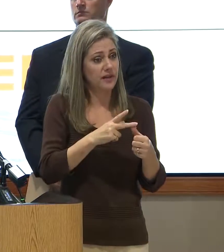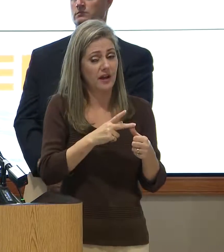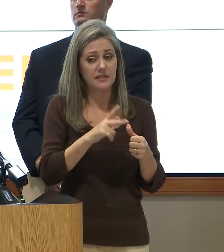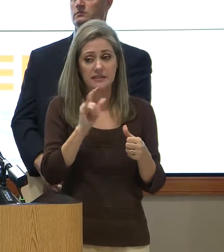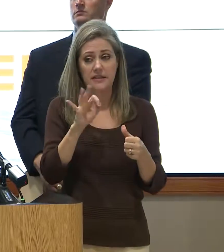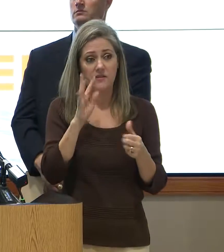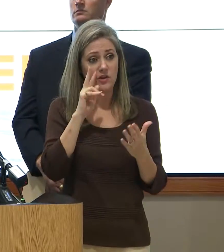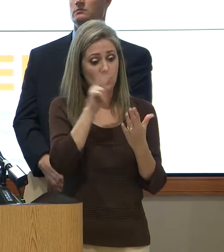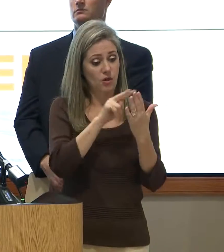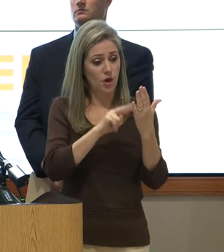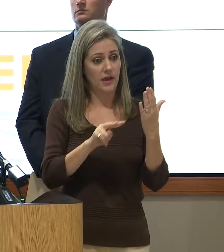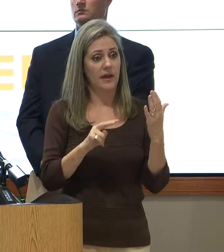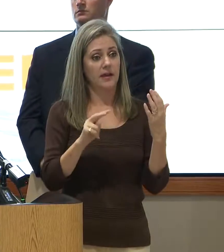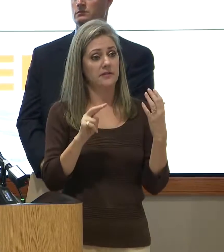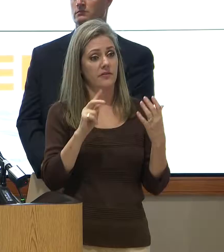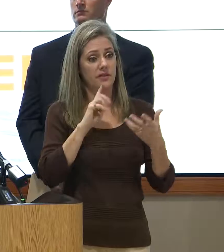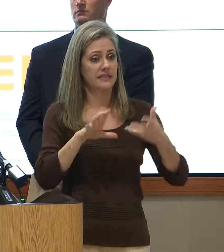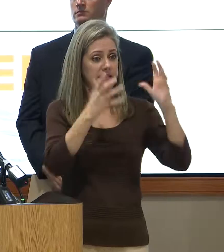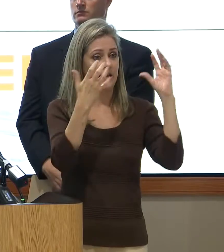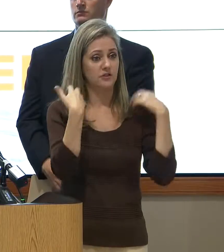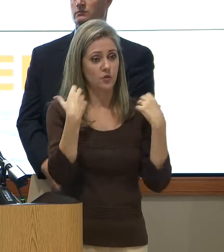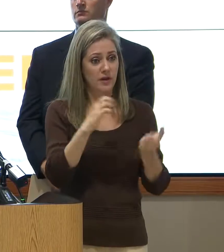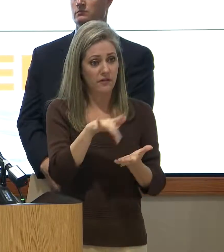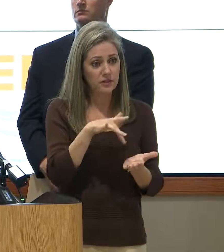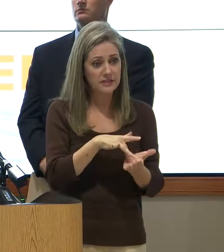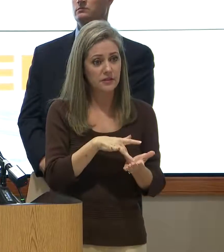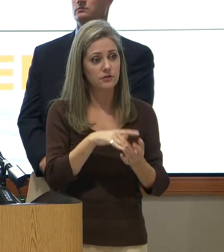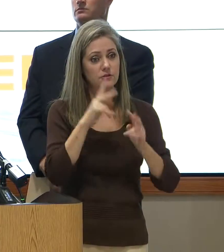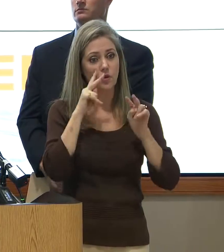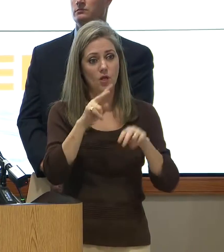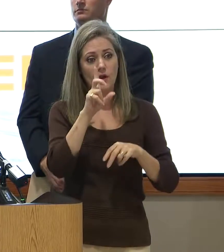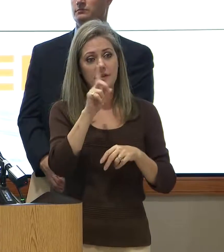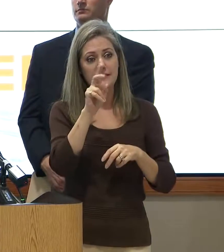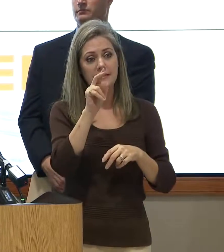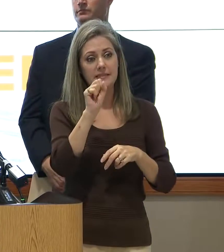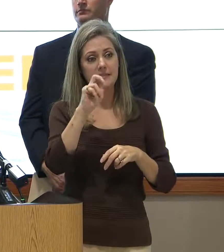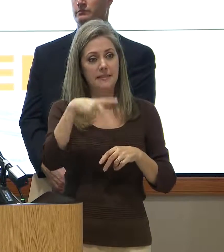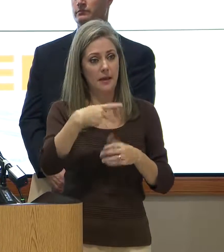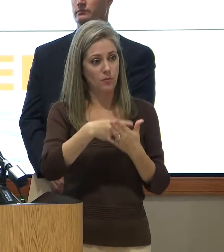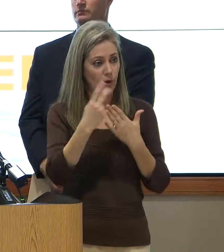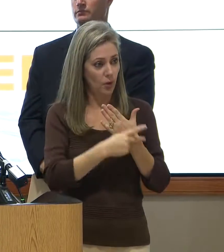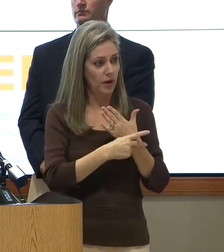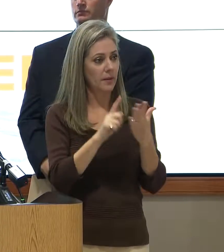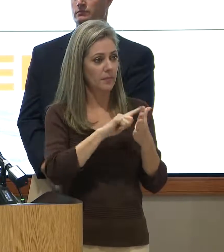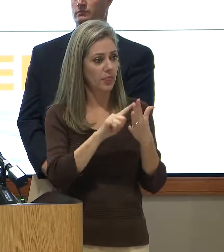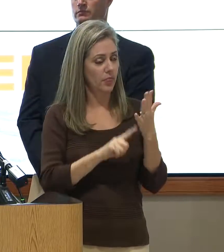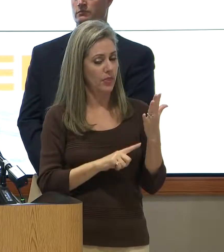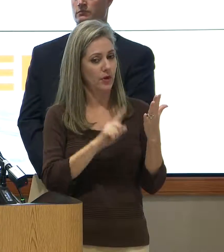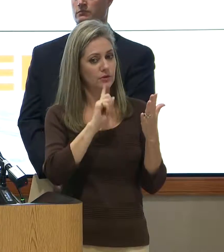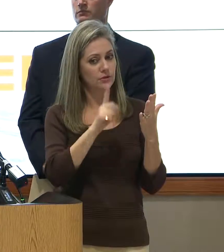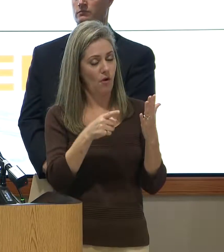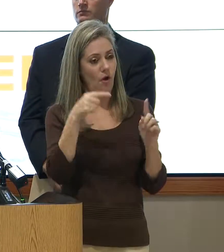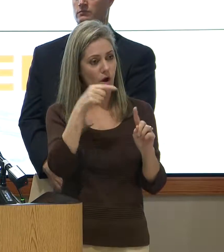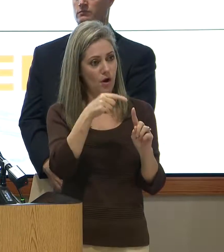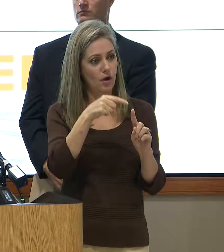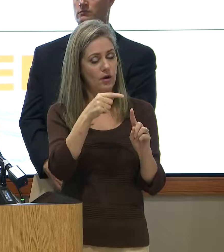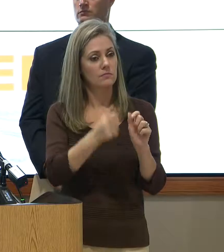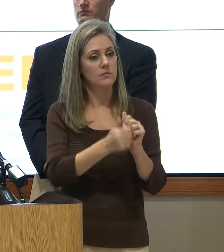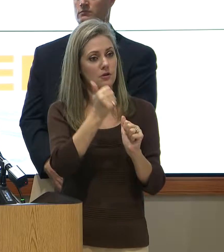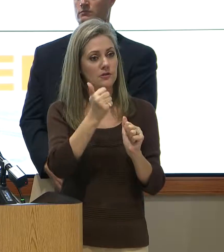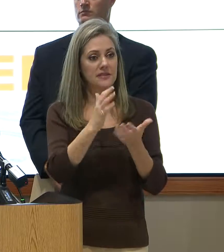to the disaster recovery centers, if you go to the DSNAP program, those are, in large measure,